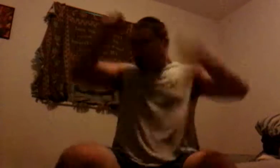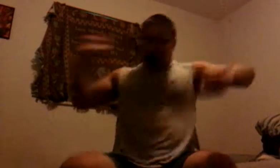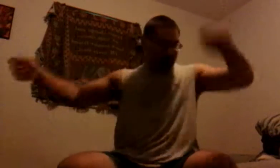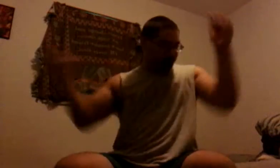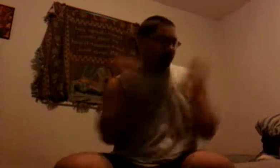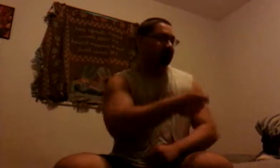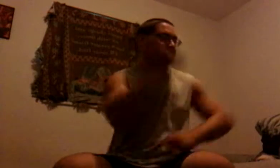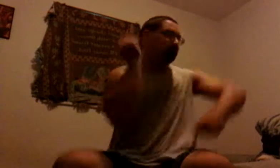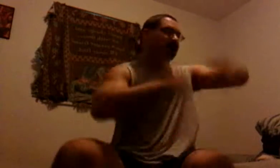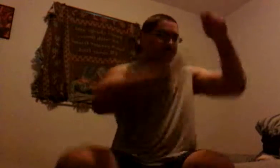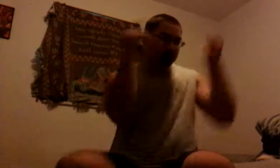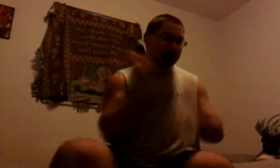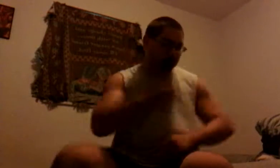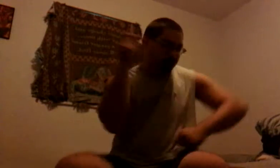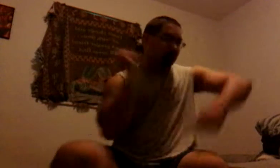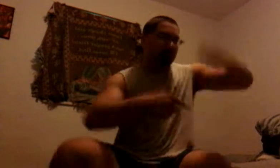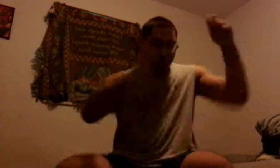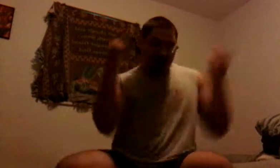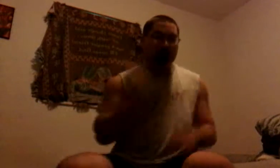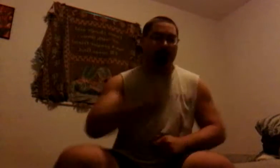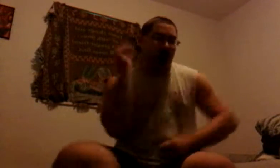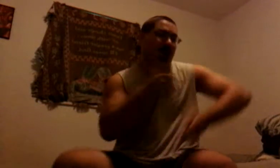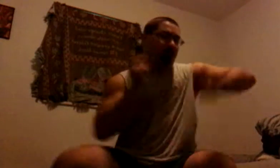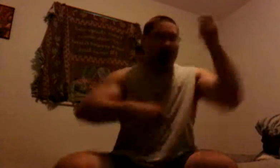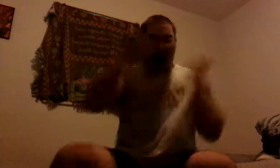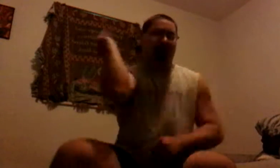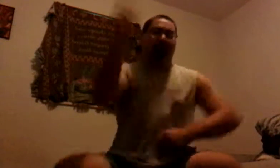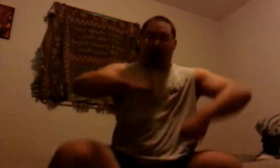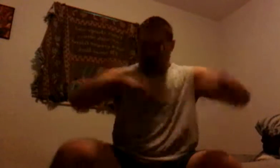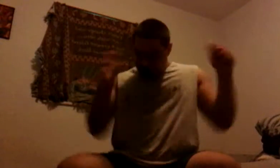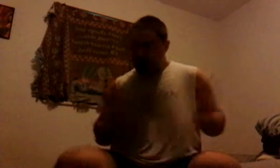Is this battle then I've seen before?